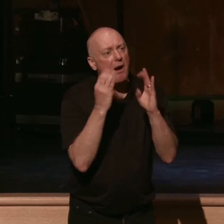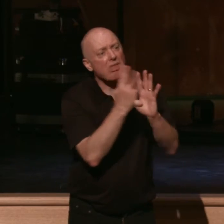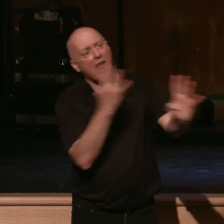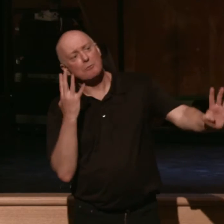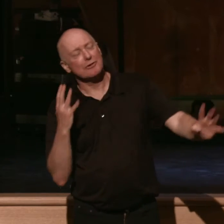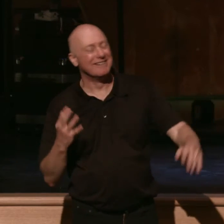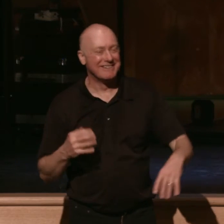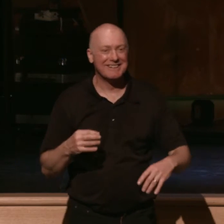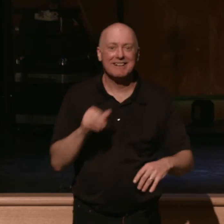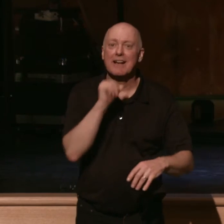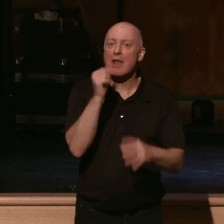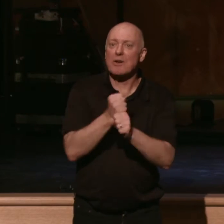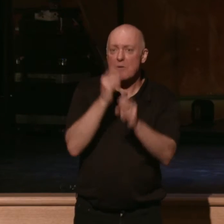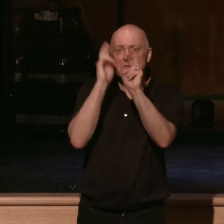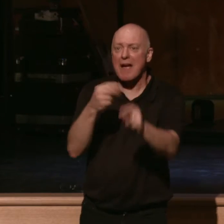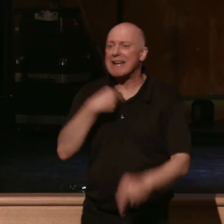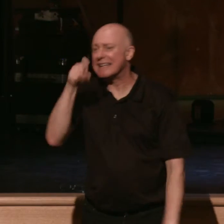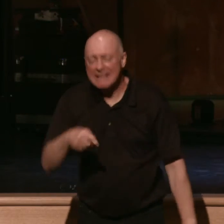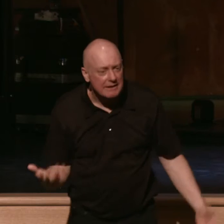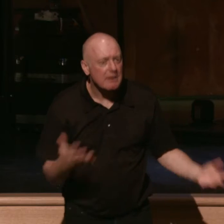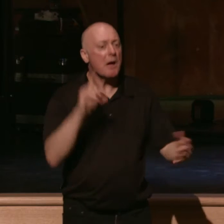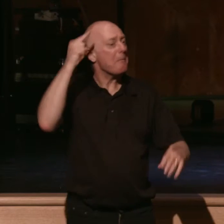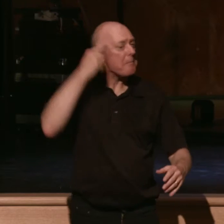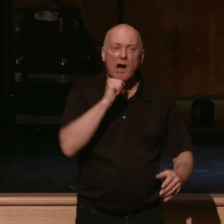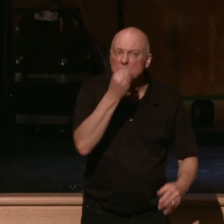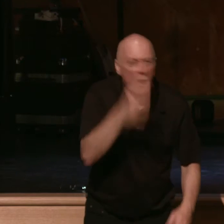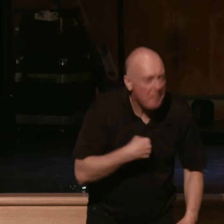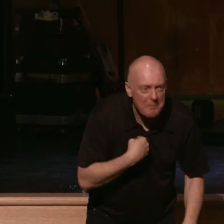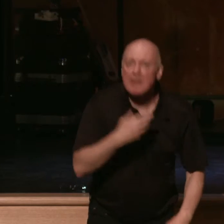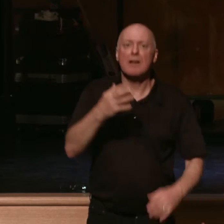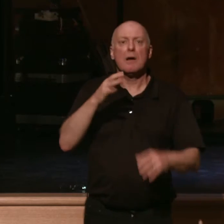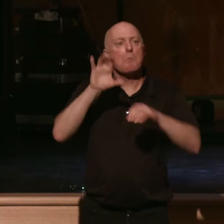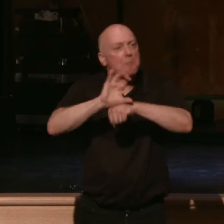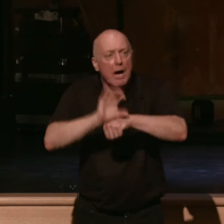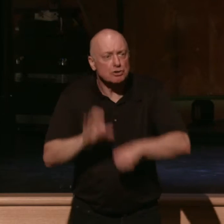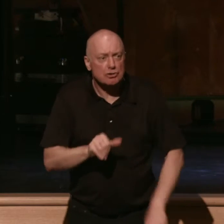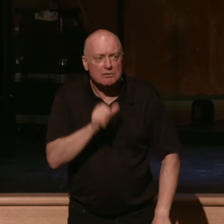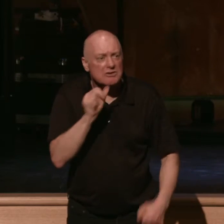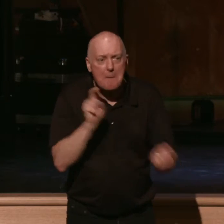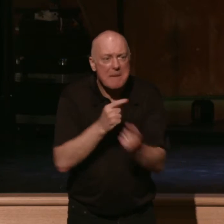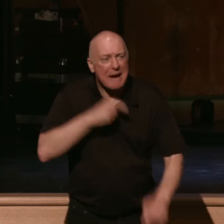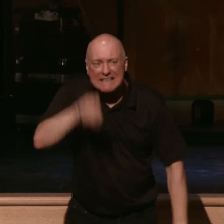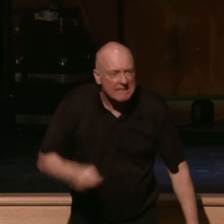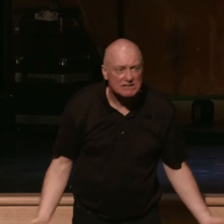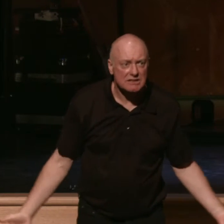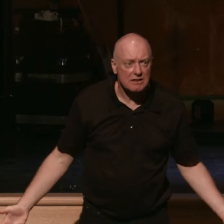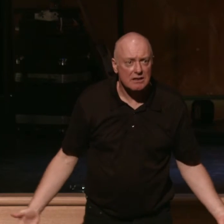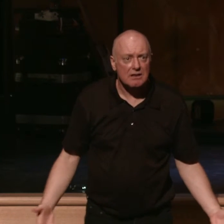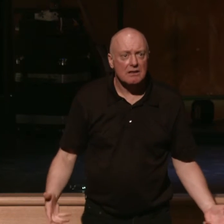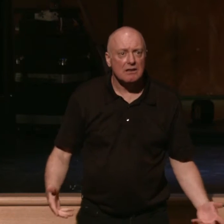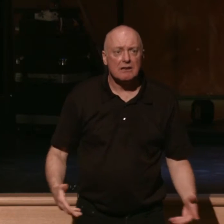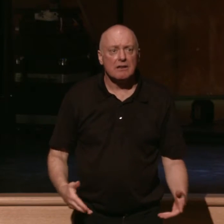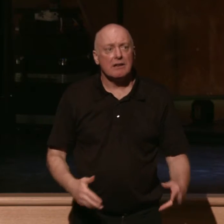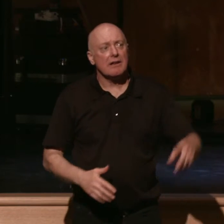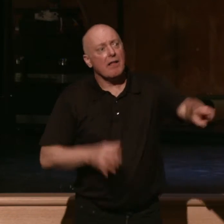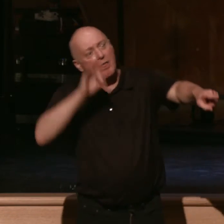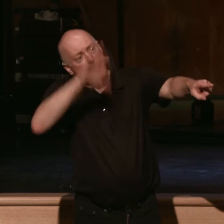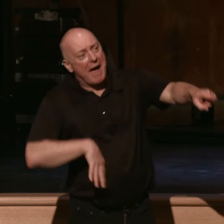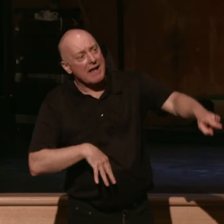I don't get the respect I need. My boss doesn't care. My church isn't meeting my needs. The guy speaking up front isn't the guy that I